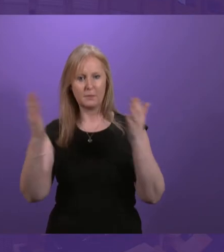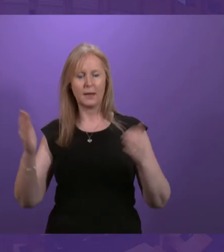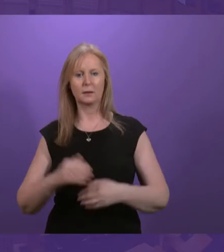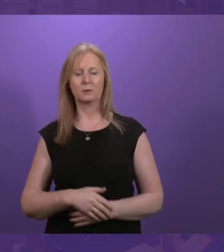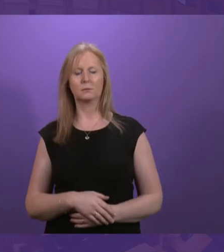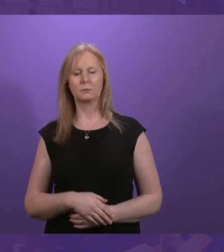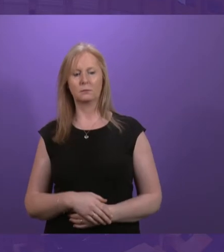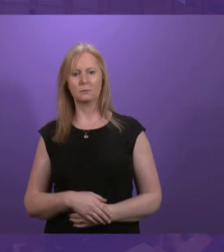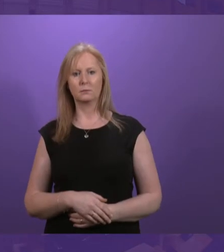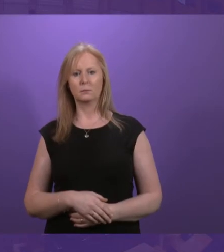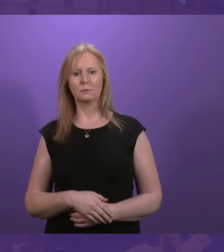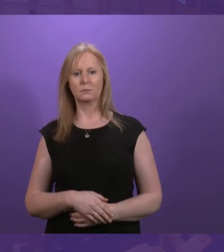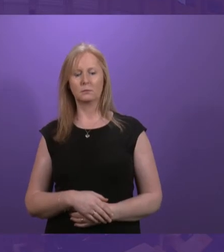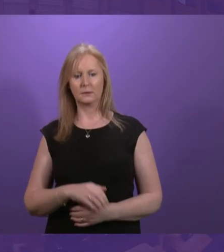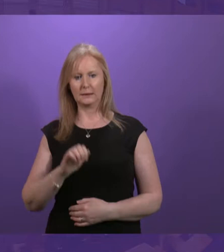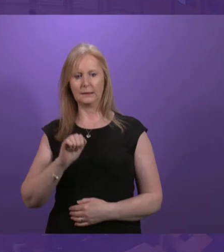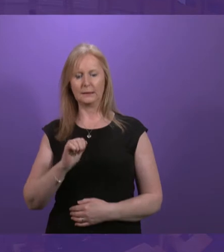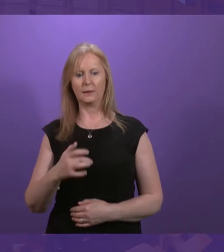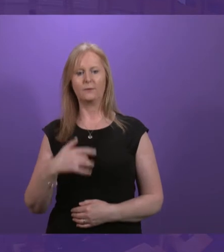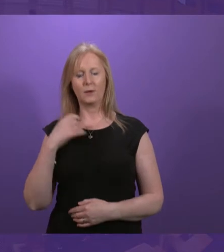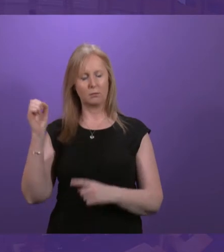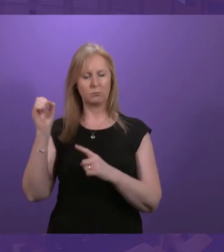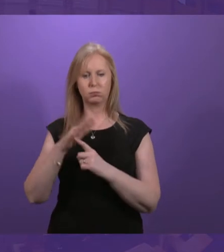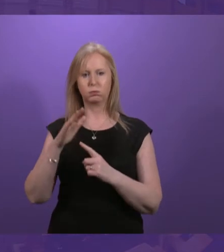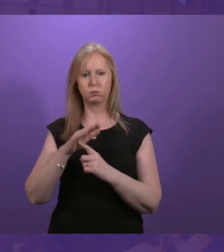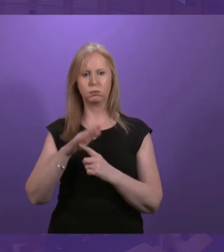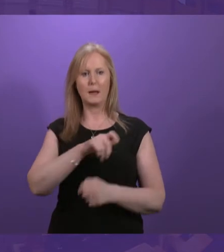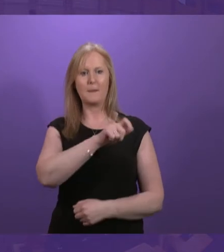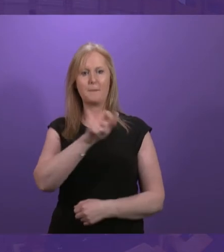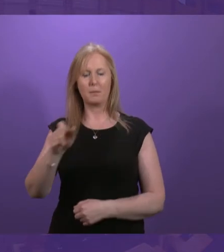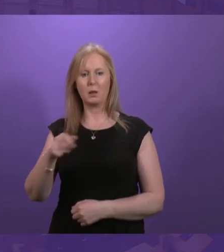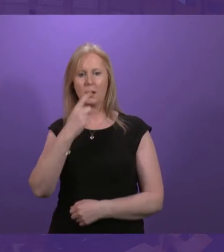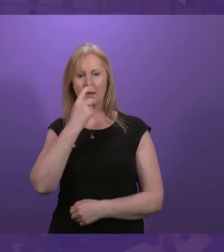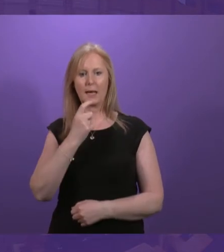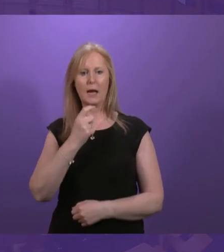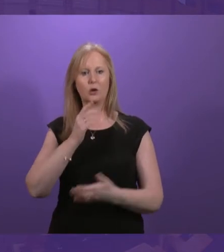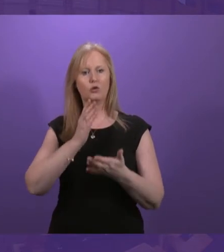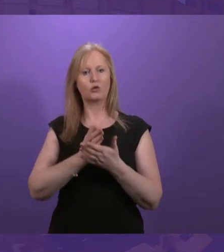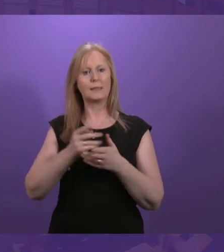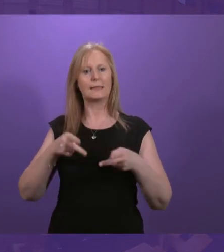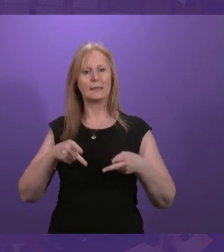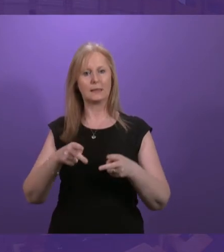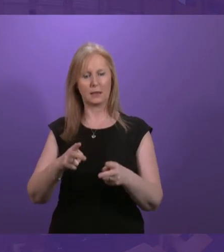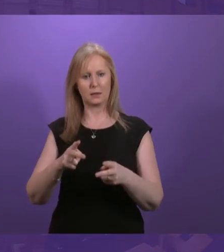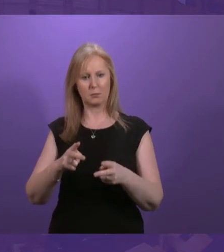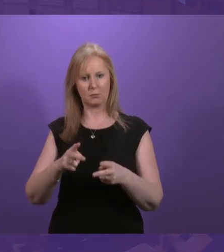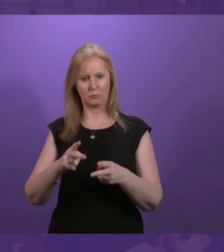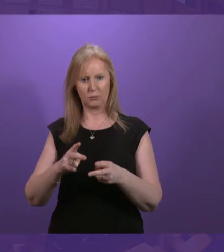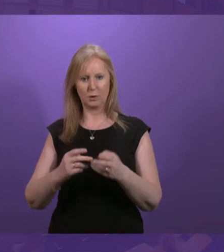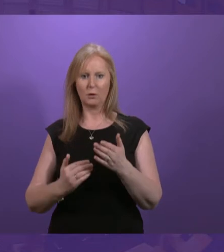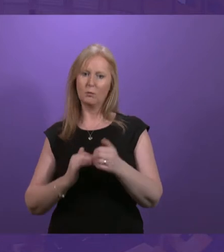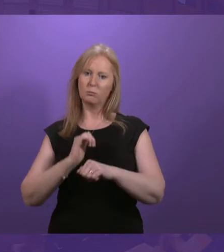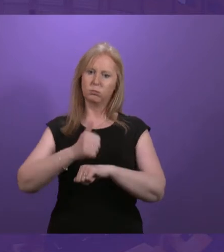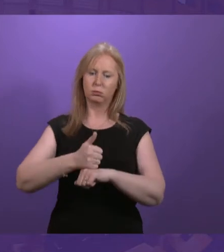Well, yes, I do believe it is imperative that people are able to put trust back in a system as we build our new social